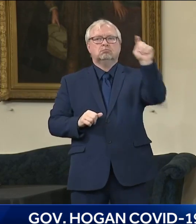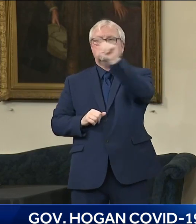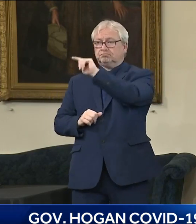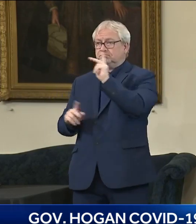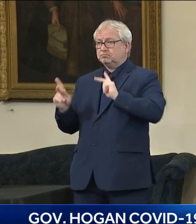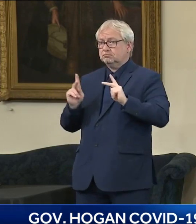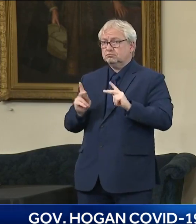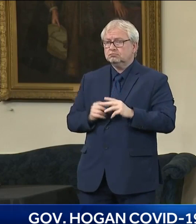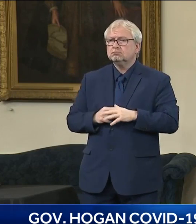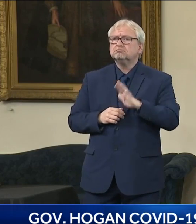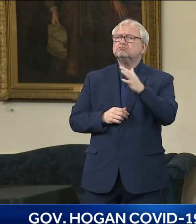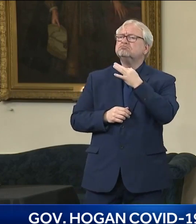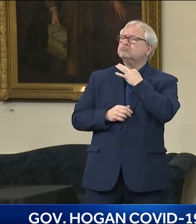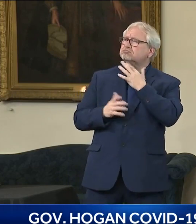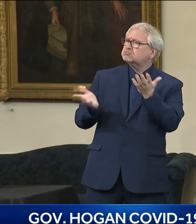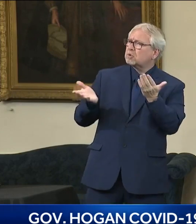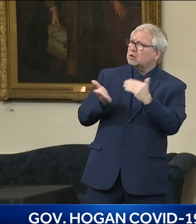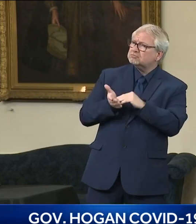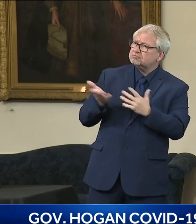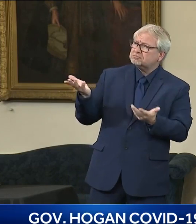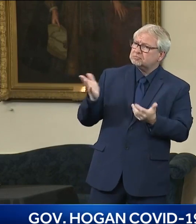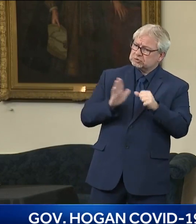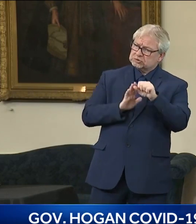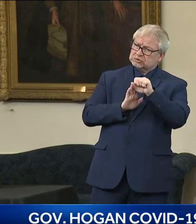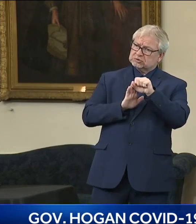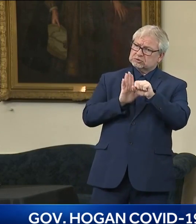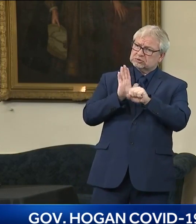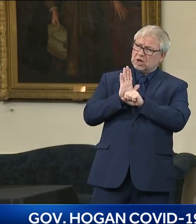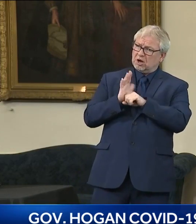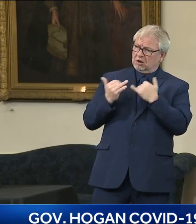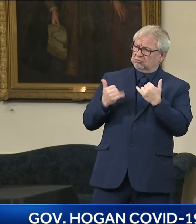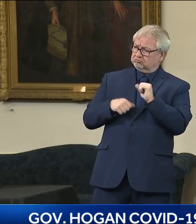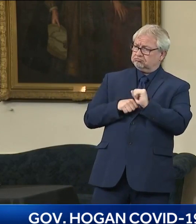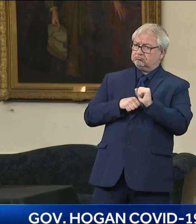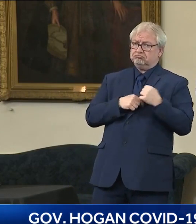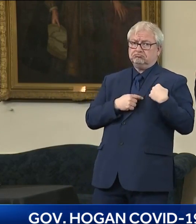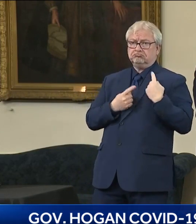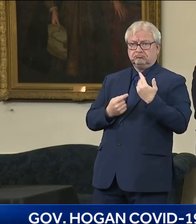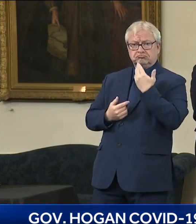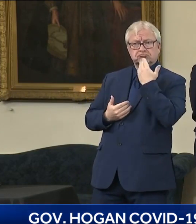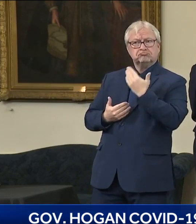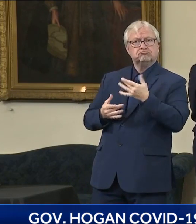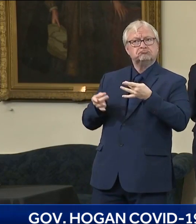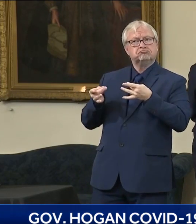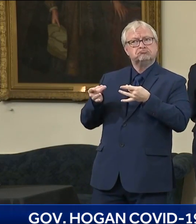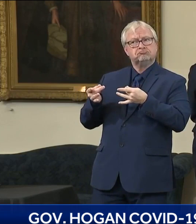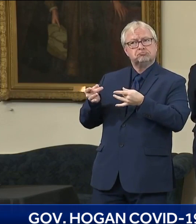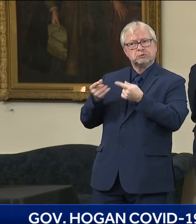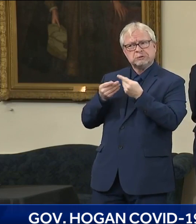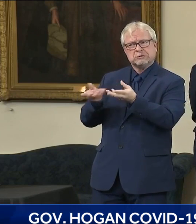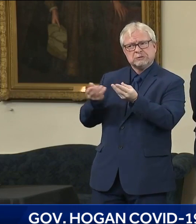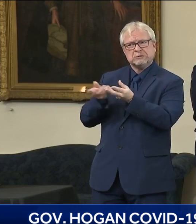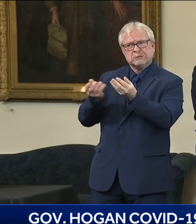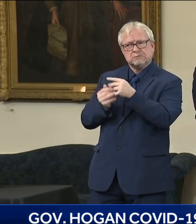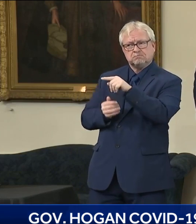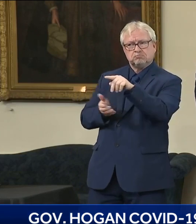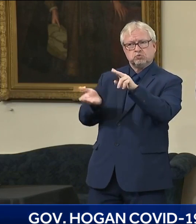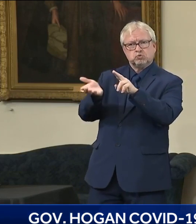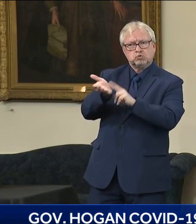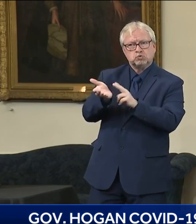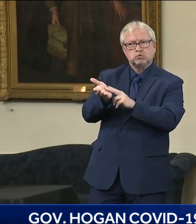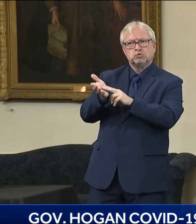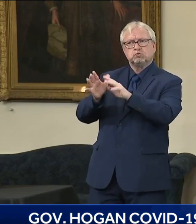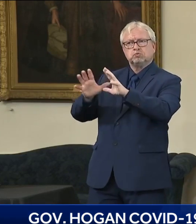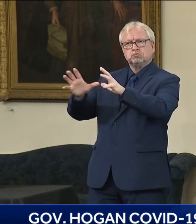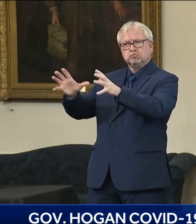state has done very effectively. But at the same time, though, it was well known during the pandemic that black and brown people